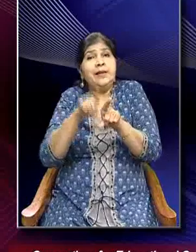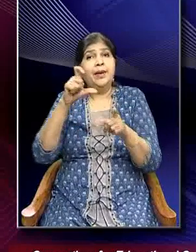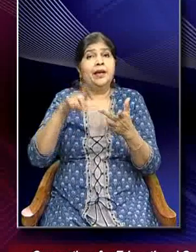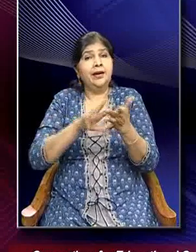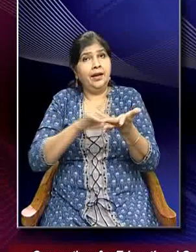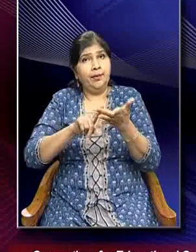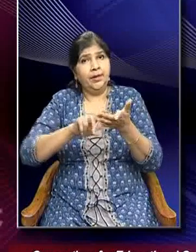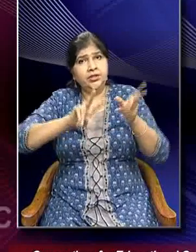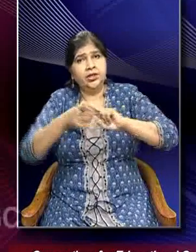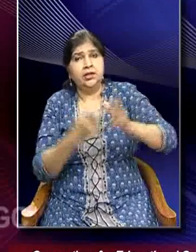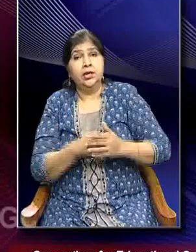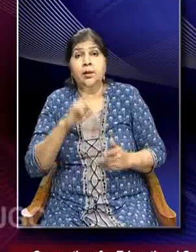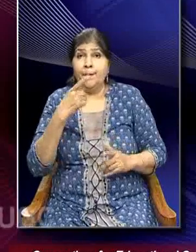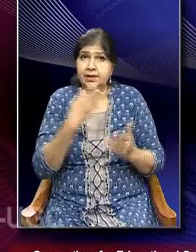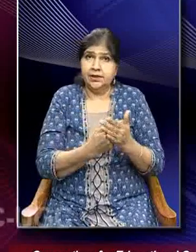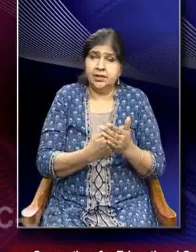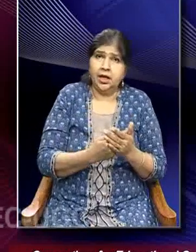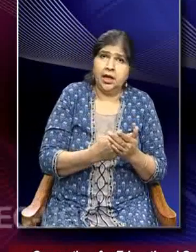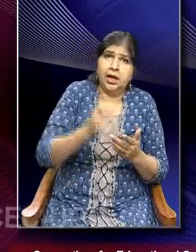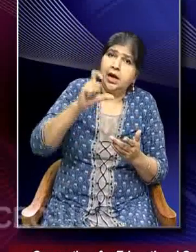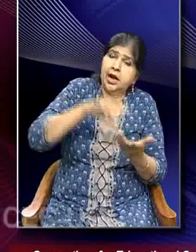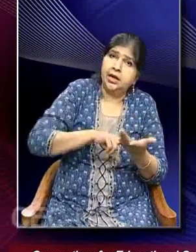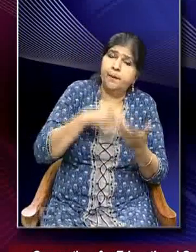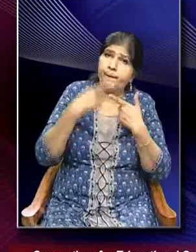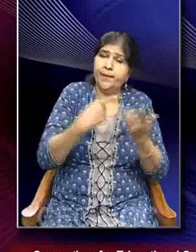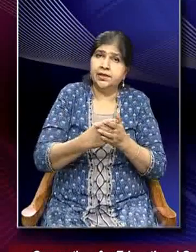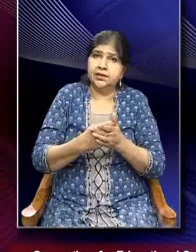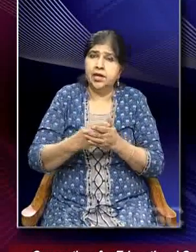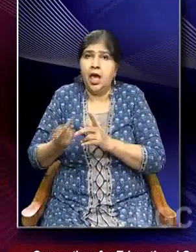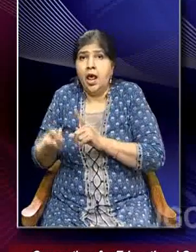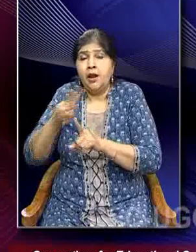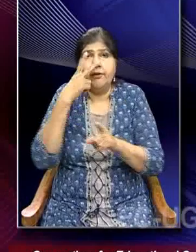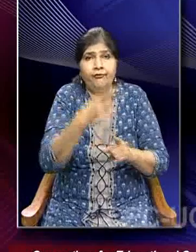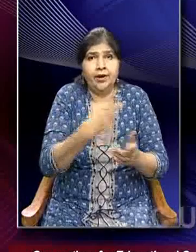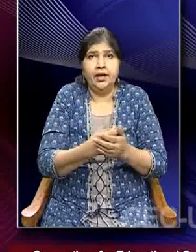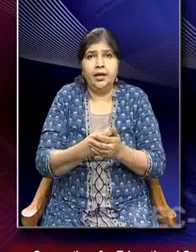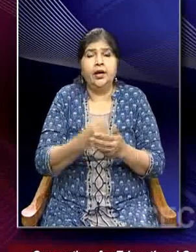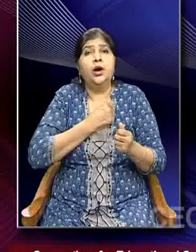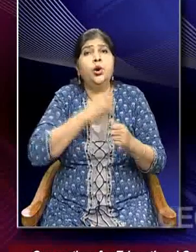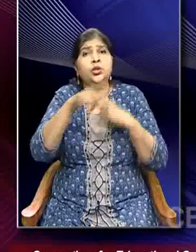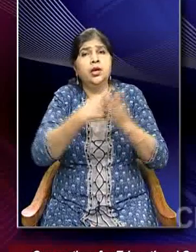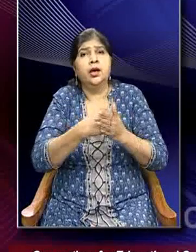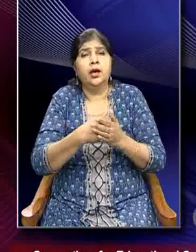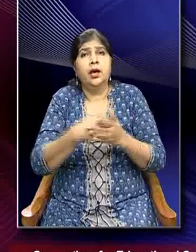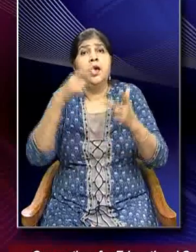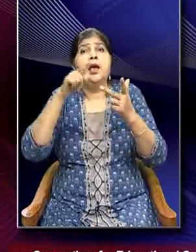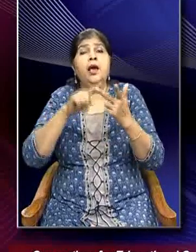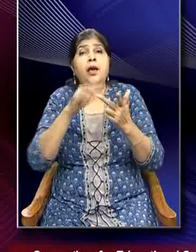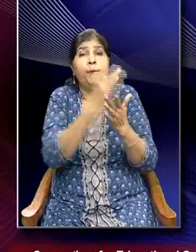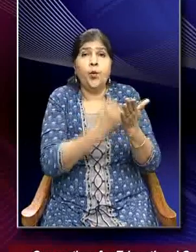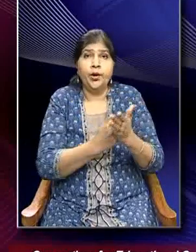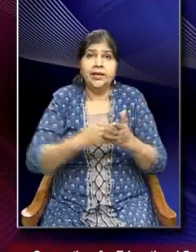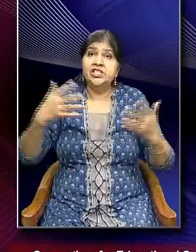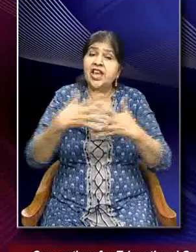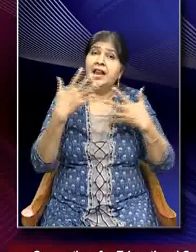very essential that countries must reflect on the important challenges that are